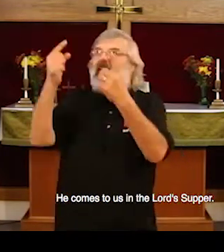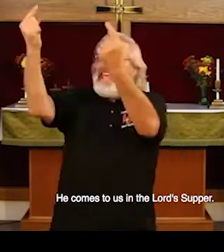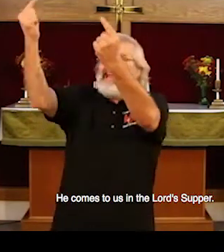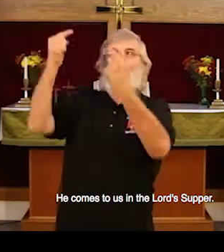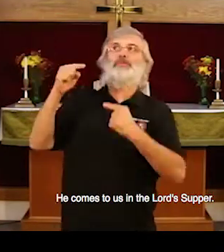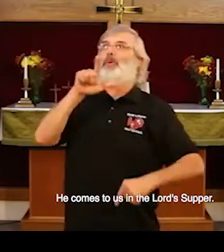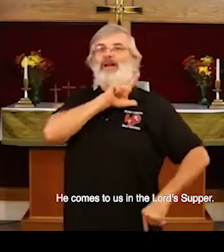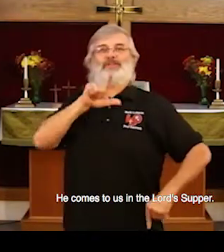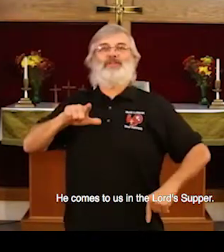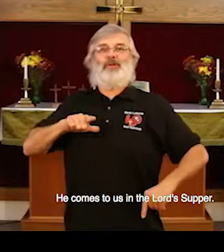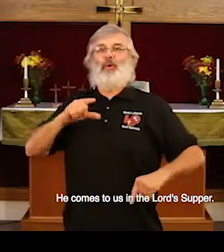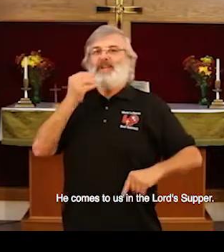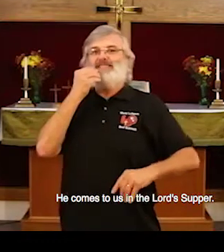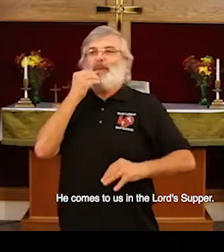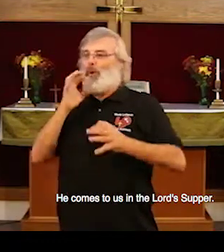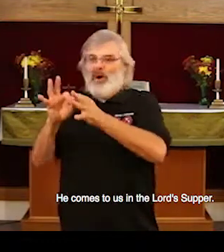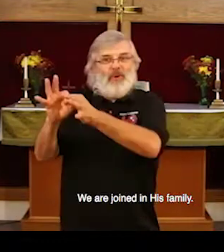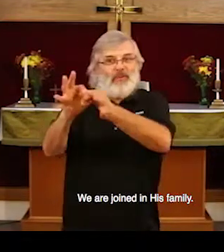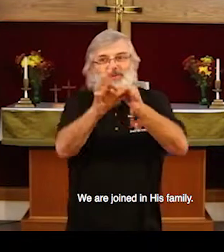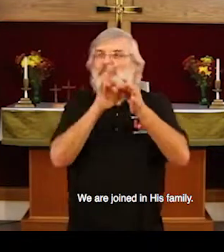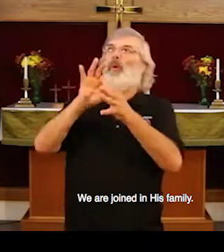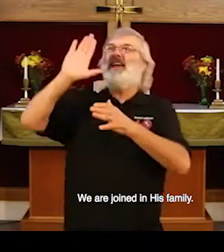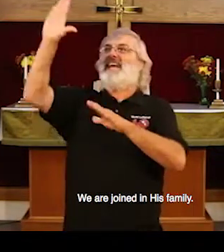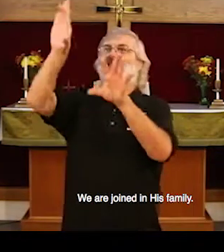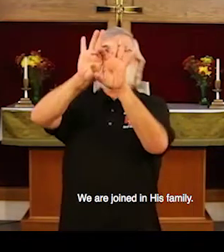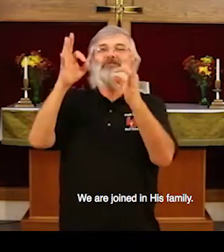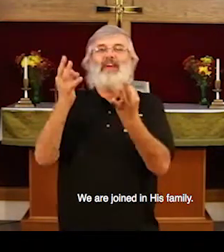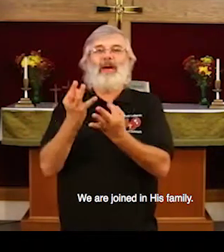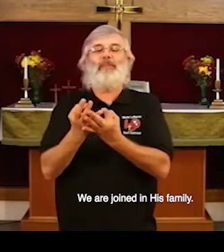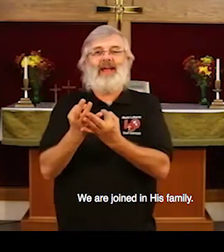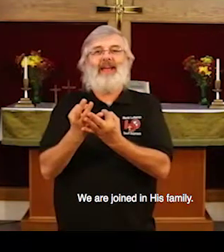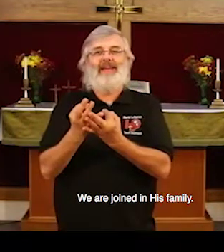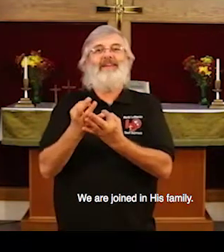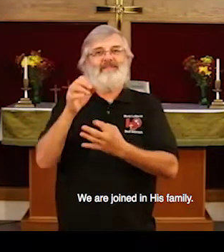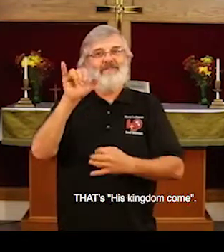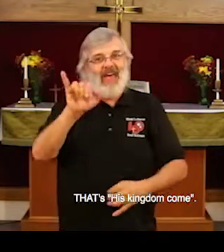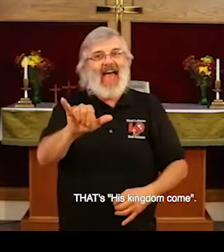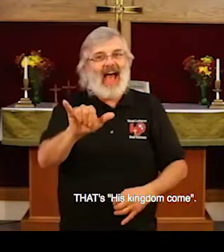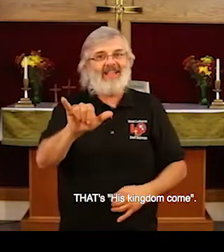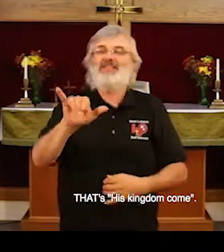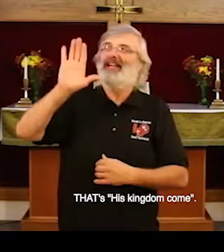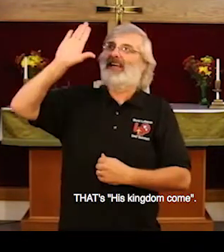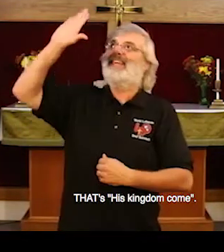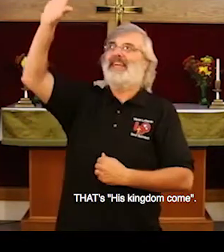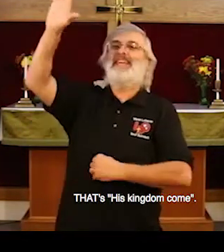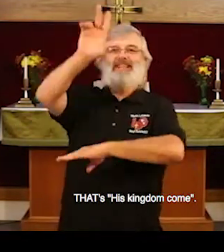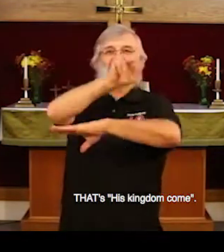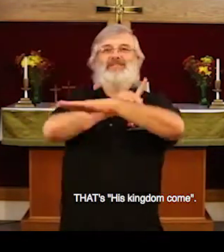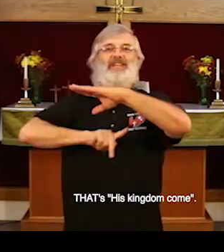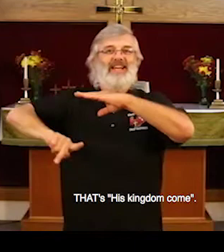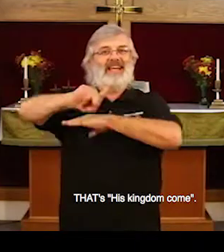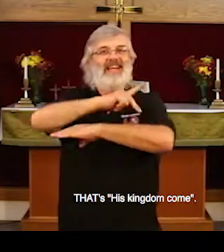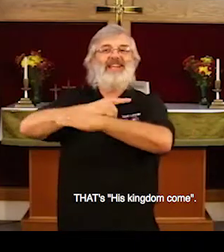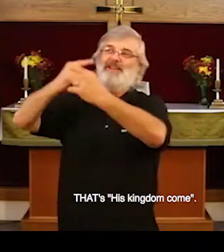He comes to us in the Lord's Supper. We're joined as his family. That his kingdom